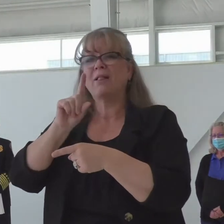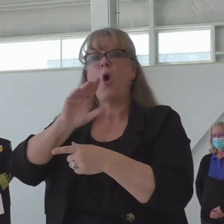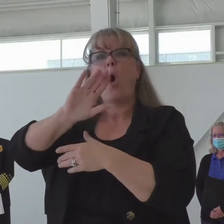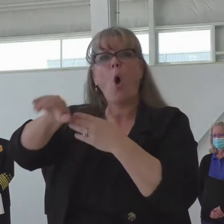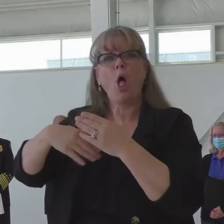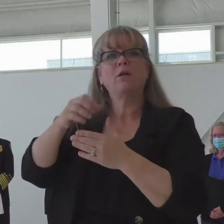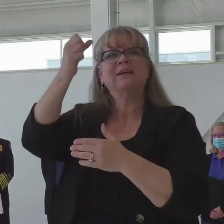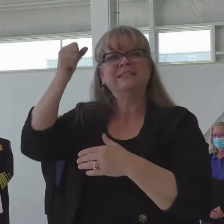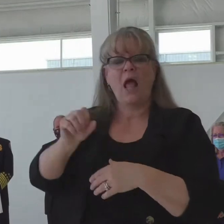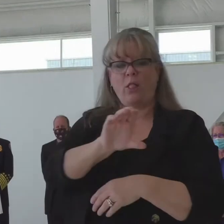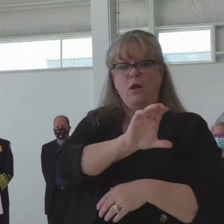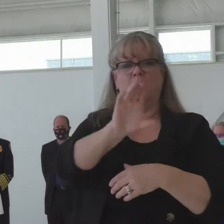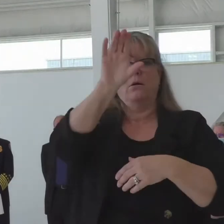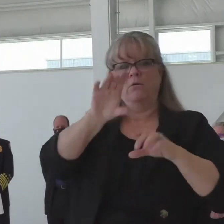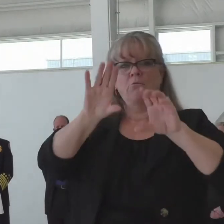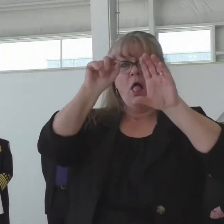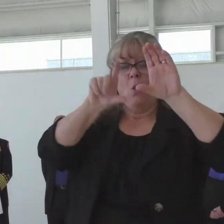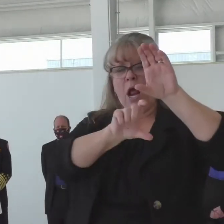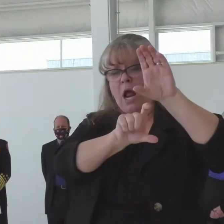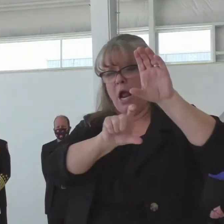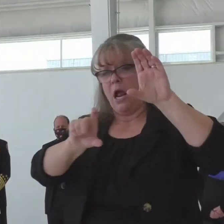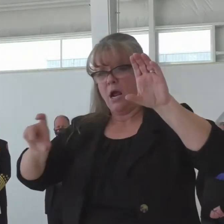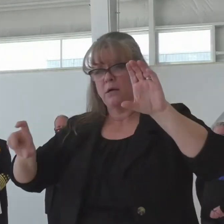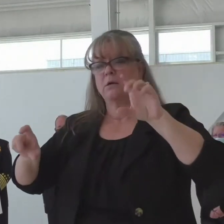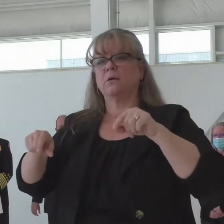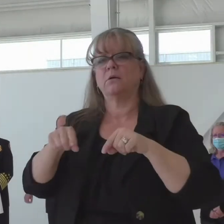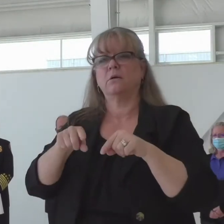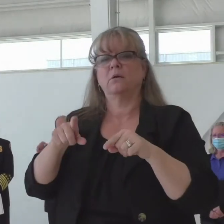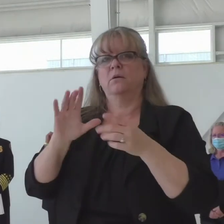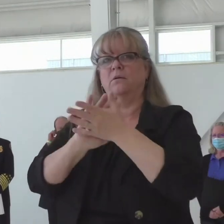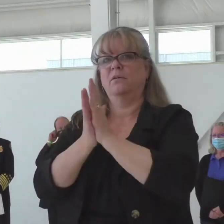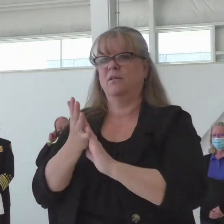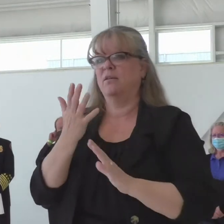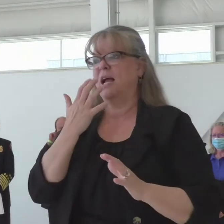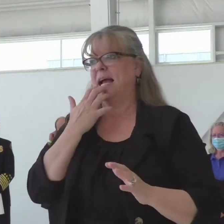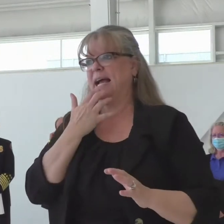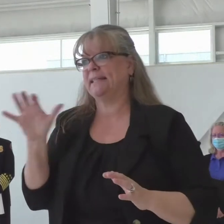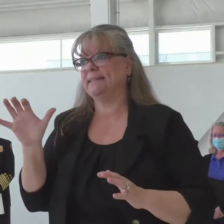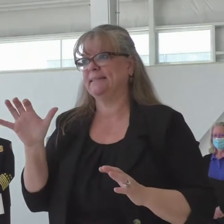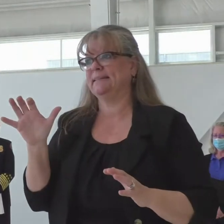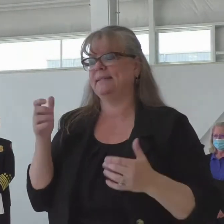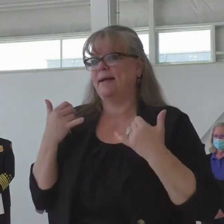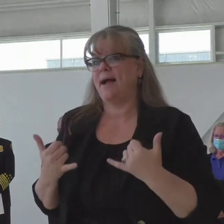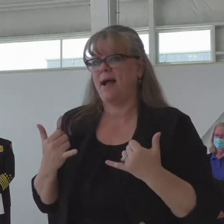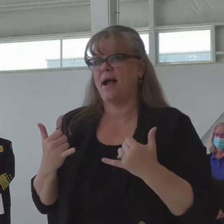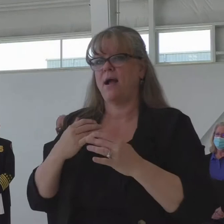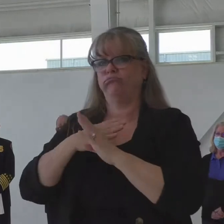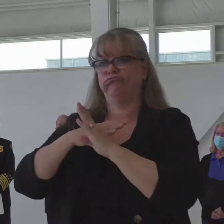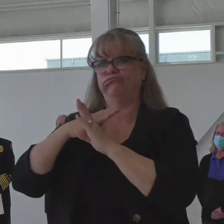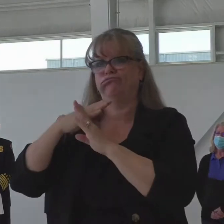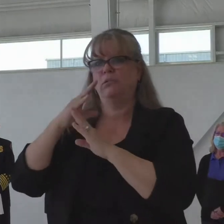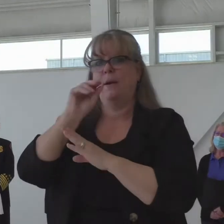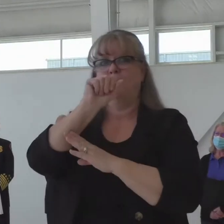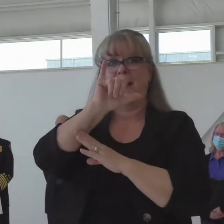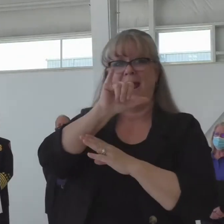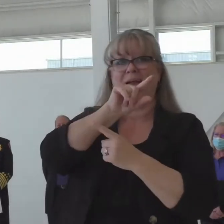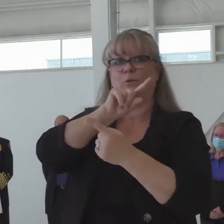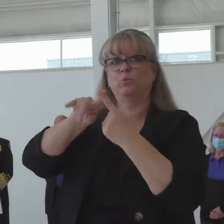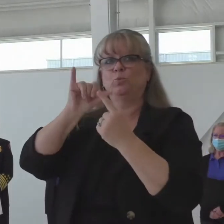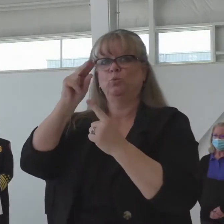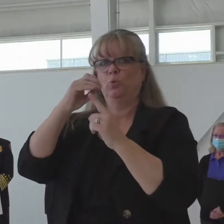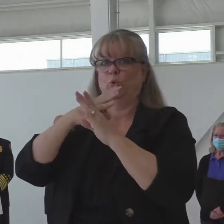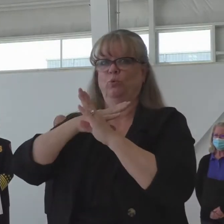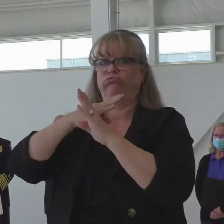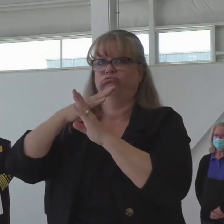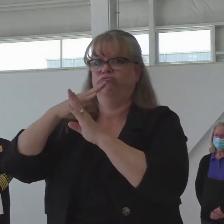above normal conditions, going into late May and into June. And with the quicker runoff and the higher